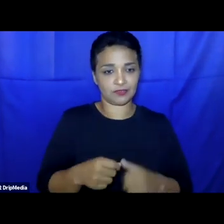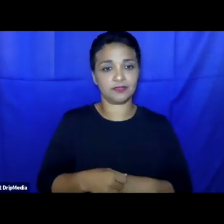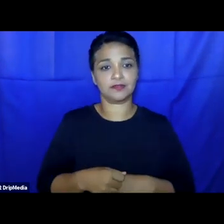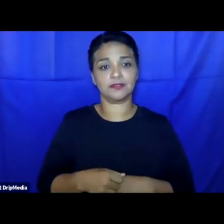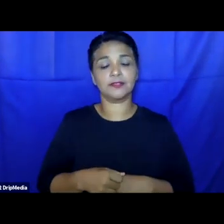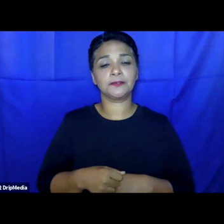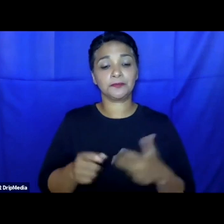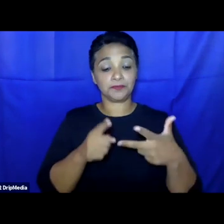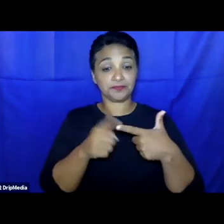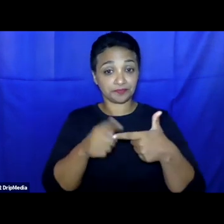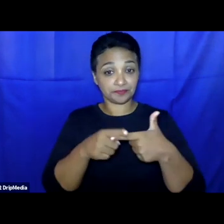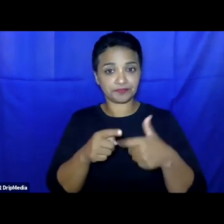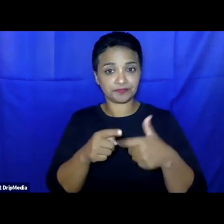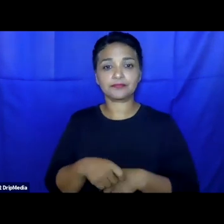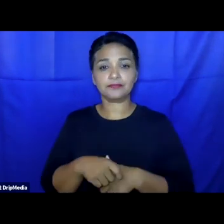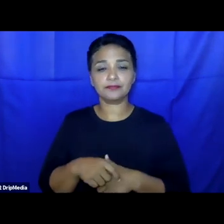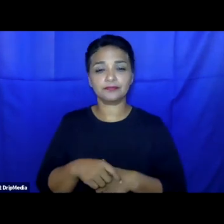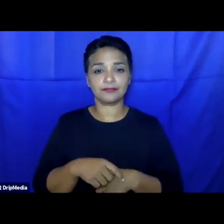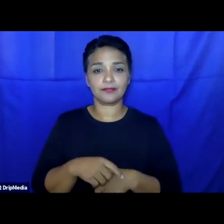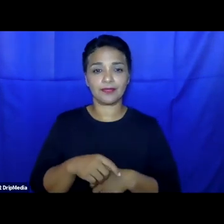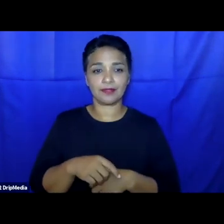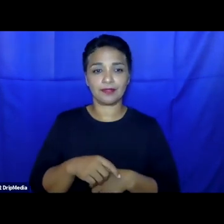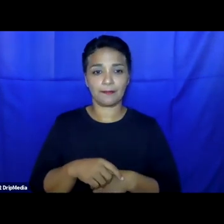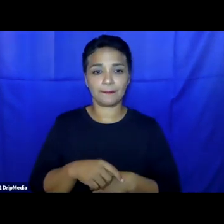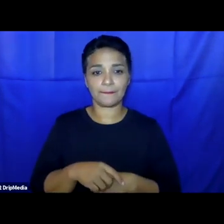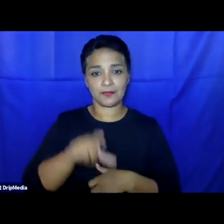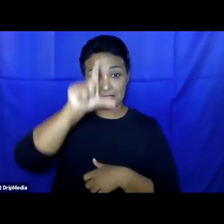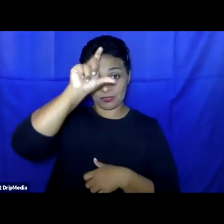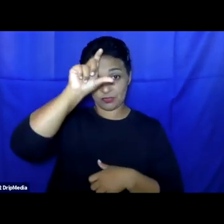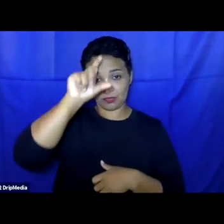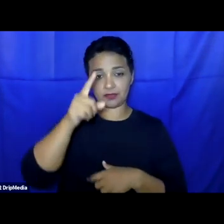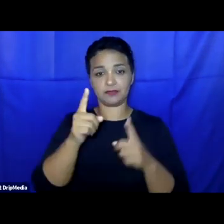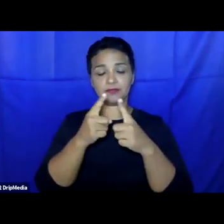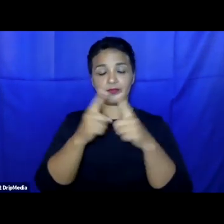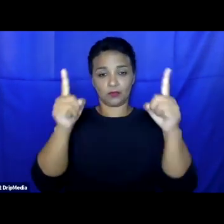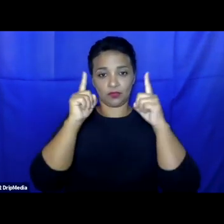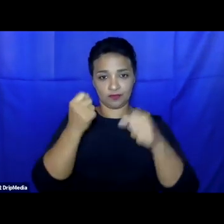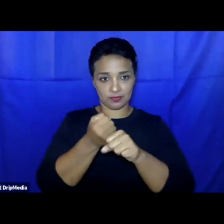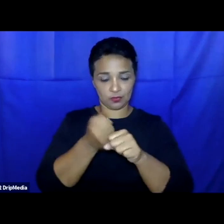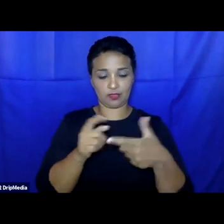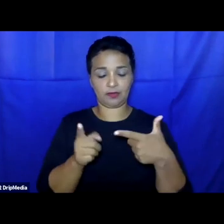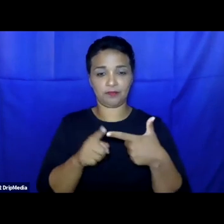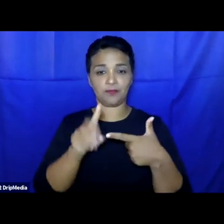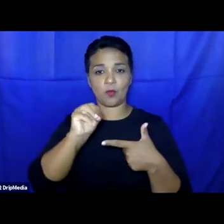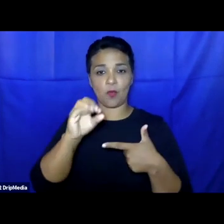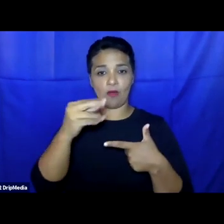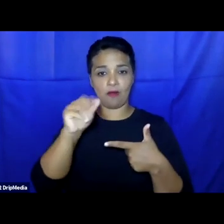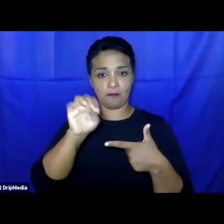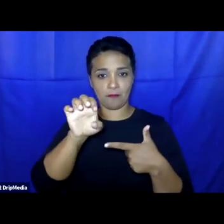at the Suleiman Demirel University in Turkey. Mohamed Badran, founder and director of the Association Syrian